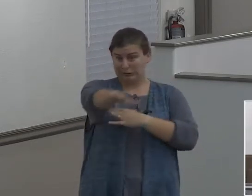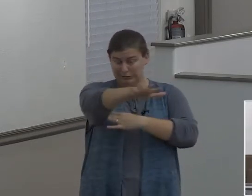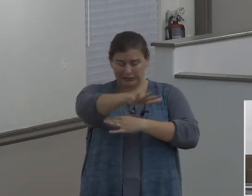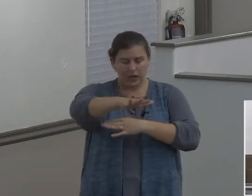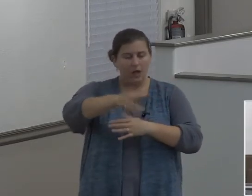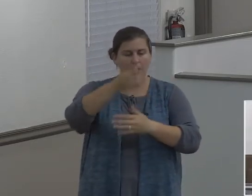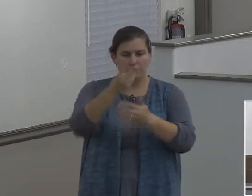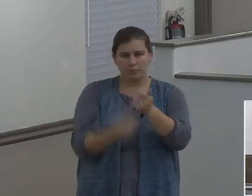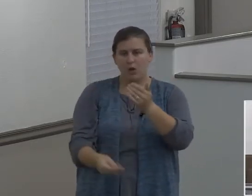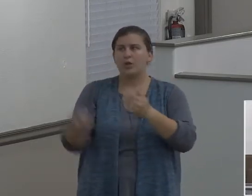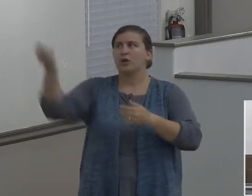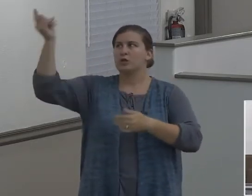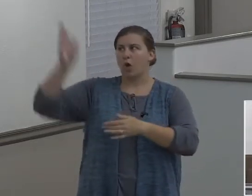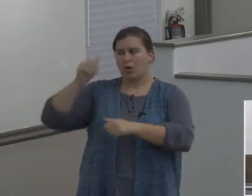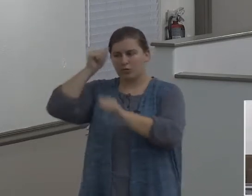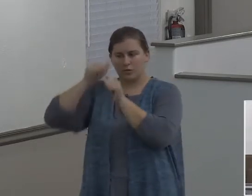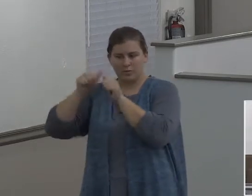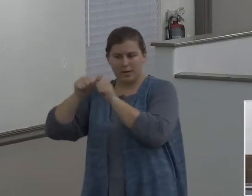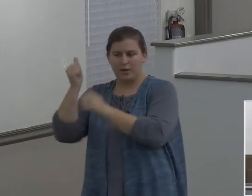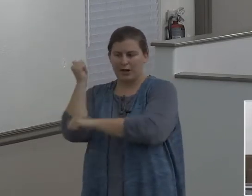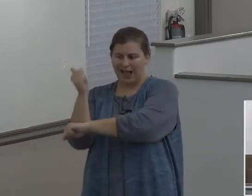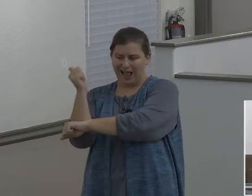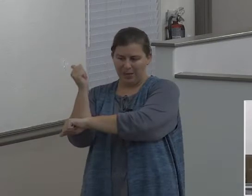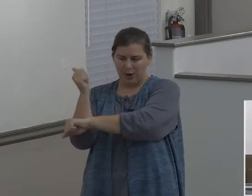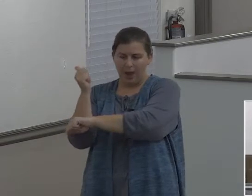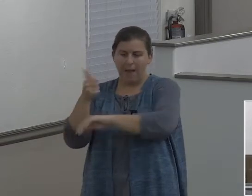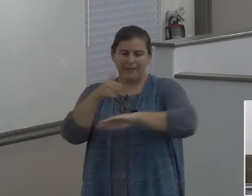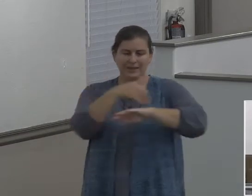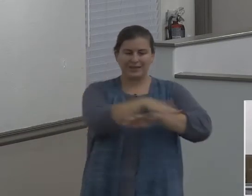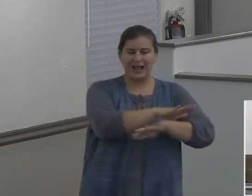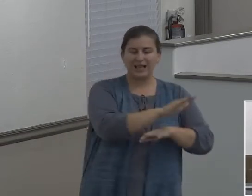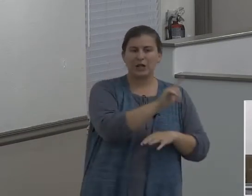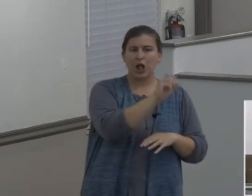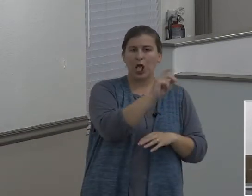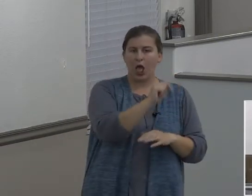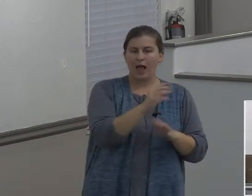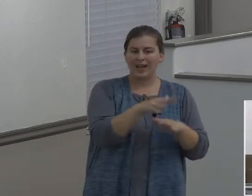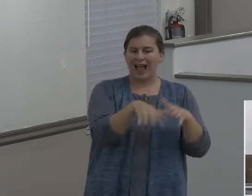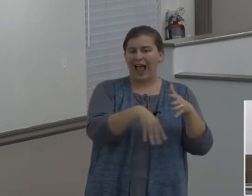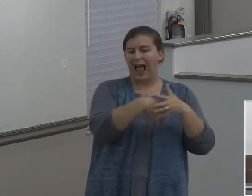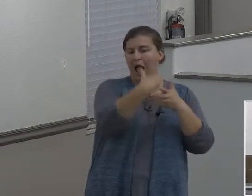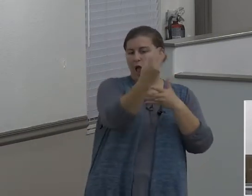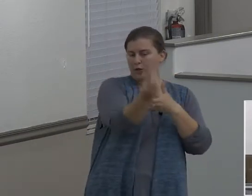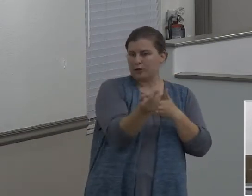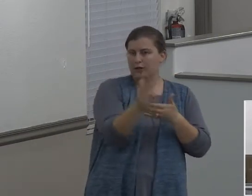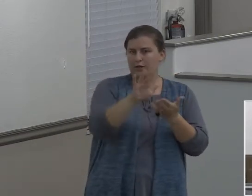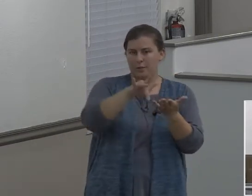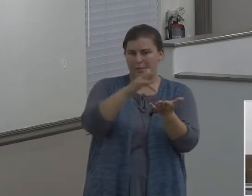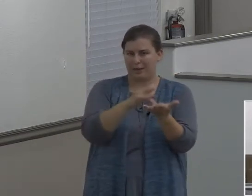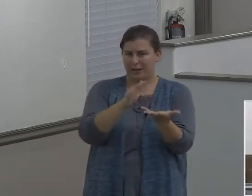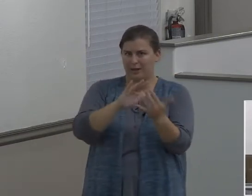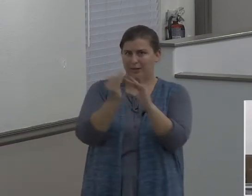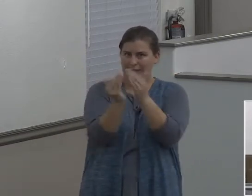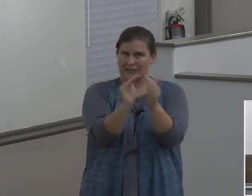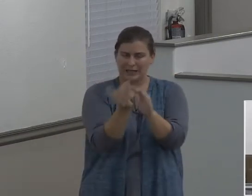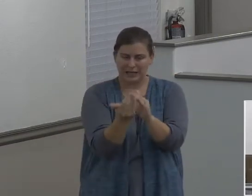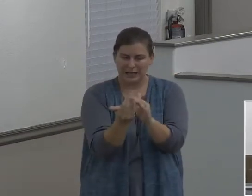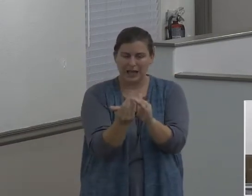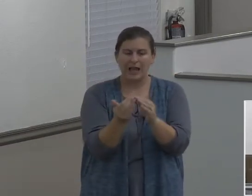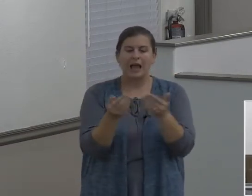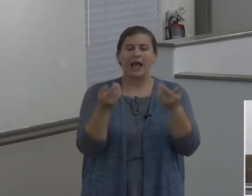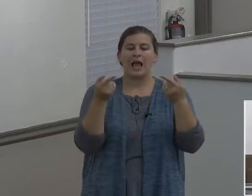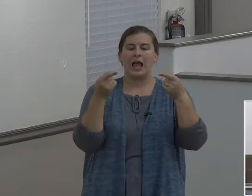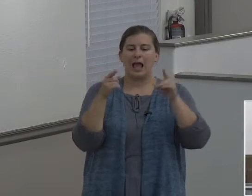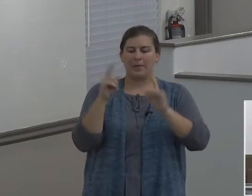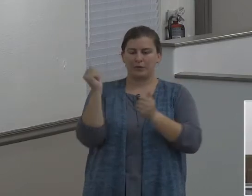Abraham and sent Lot out of the midst of the overthrow when he overthrew the